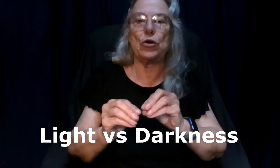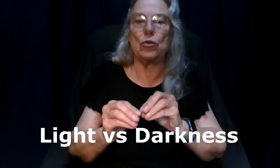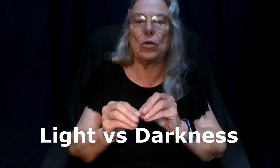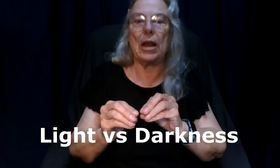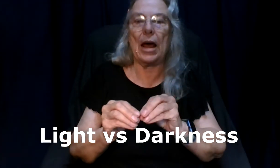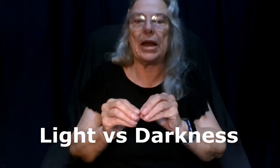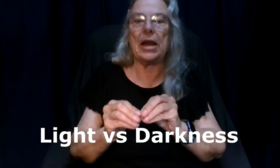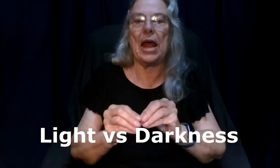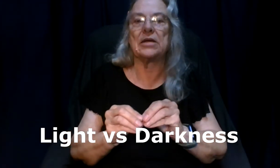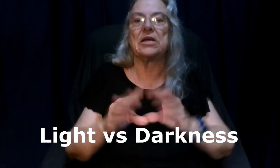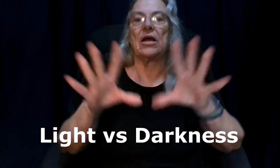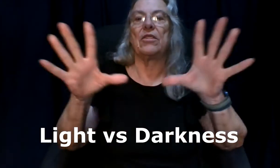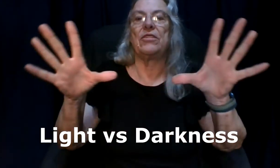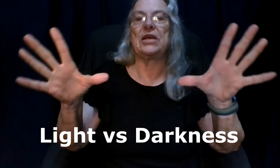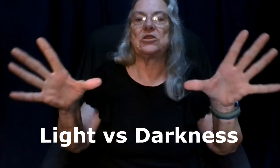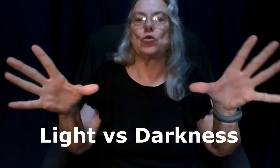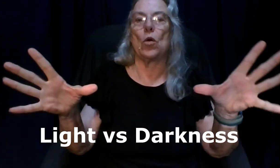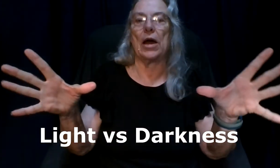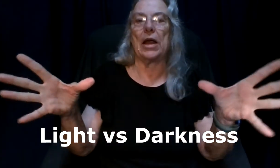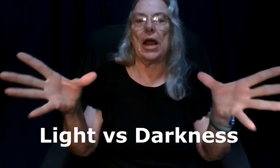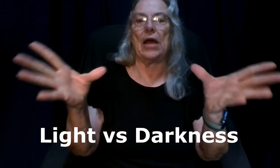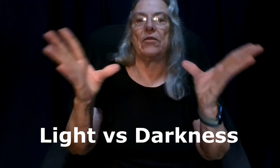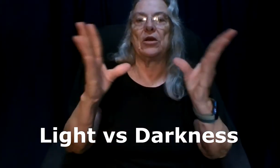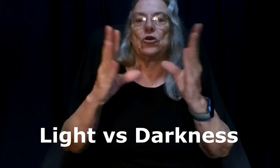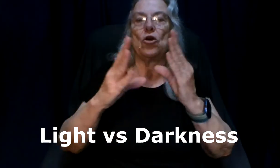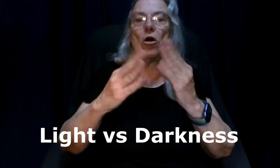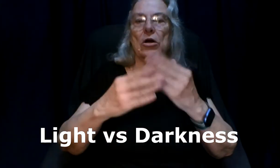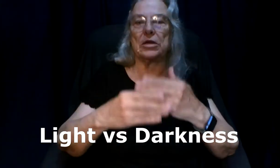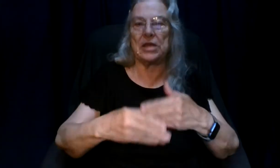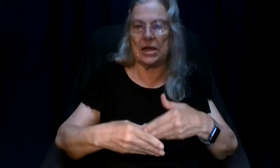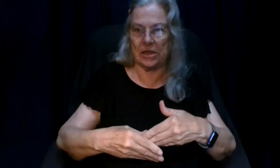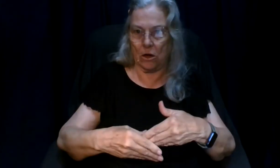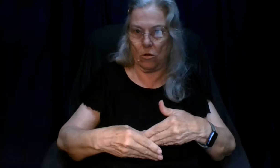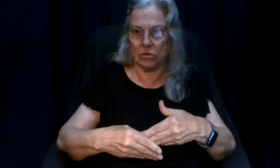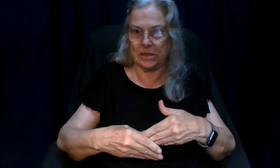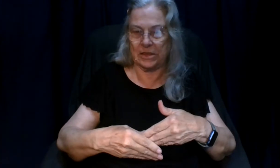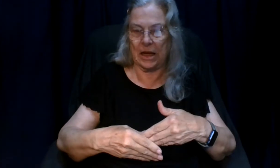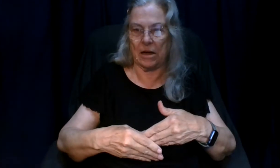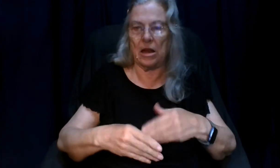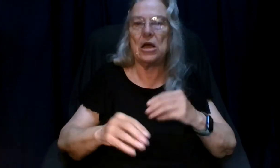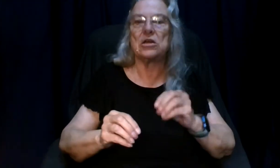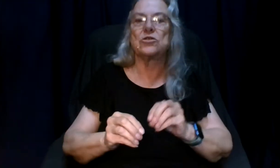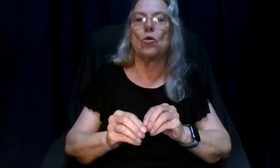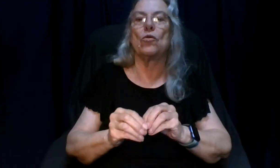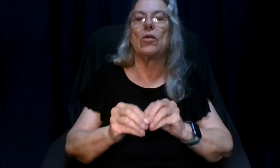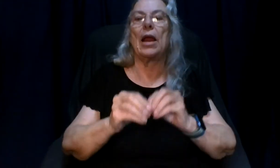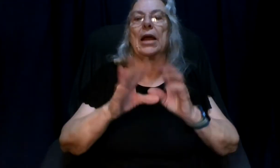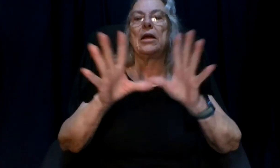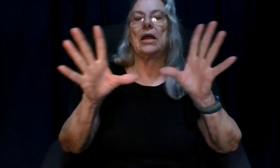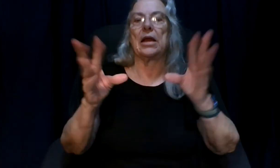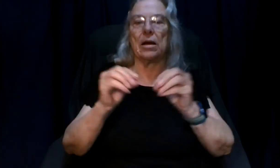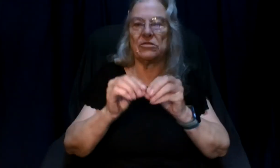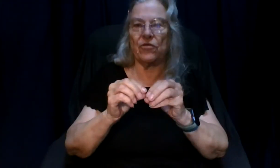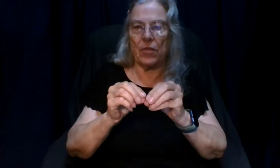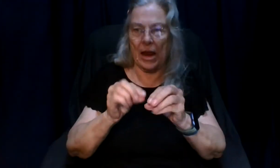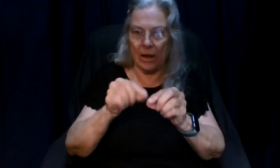light as this way and then darkness as it closes in so light it comes from that little